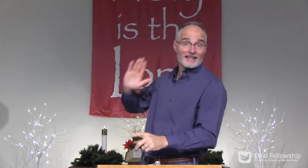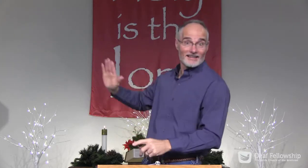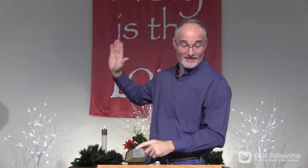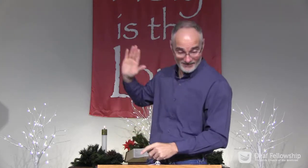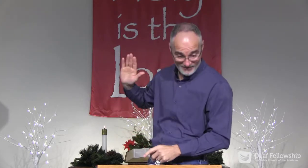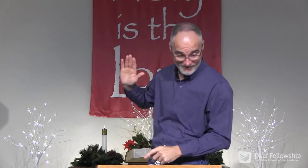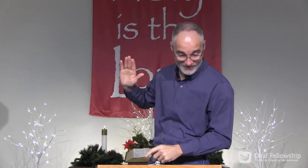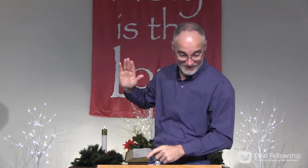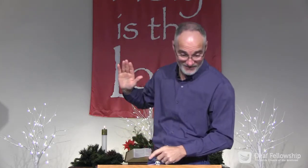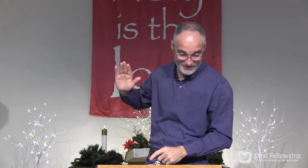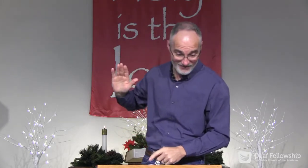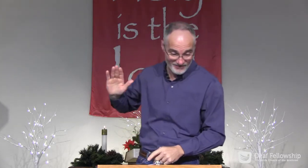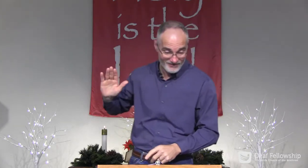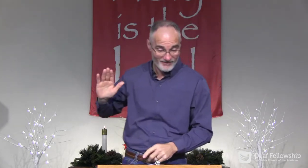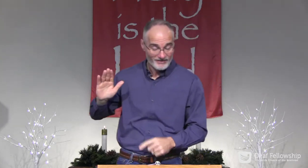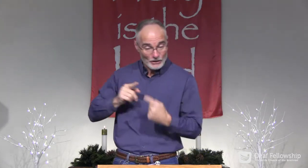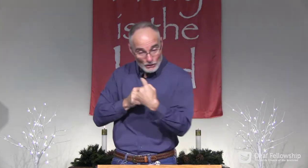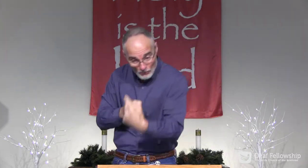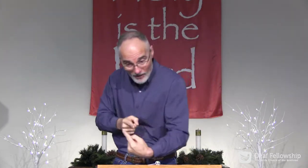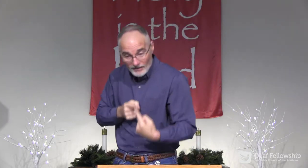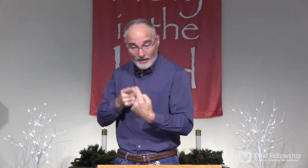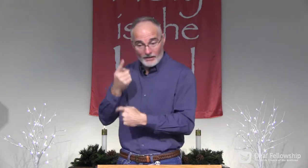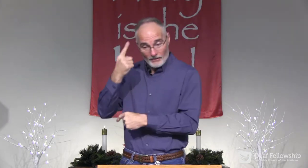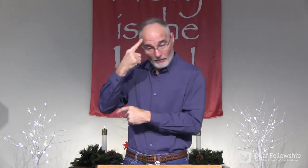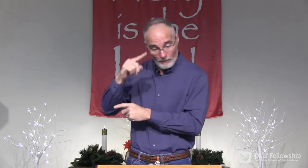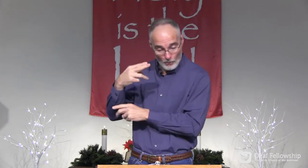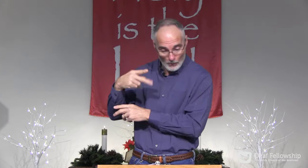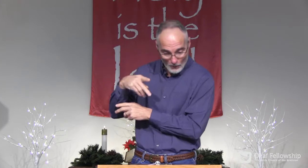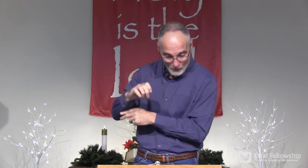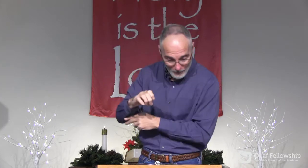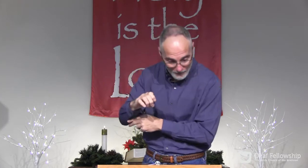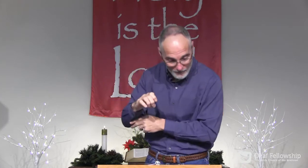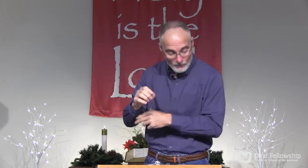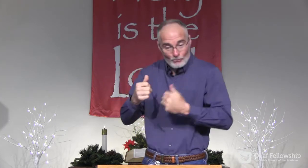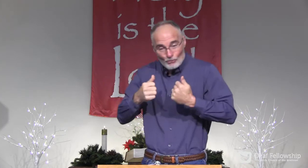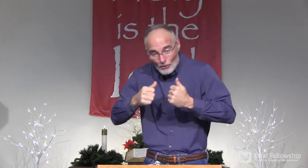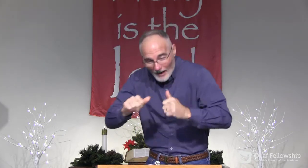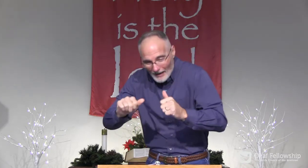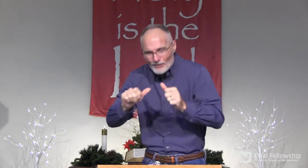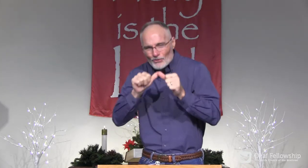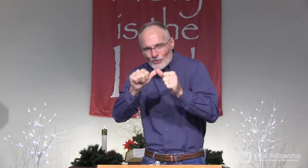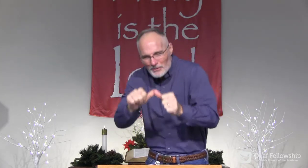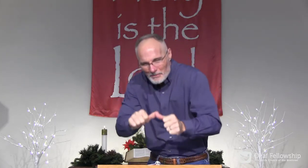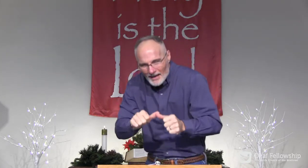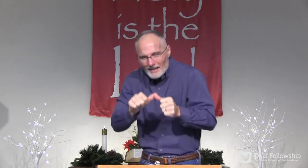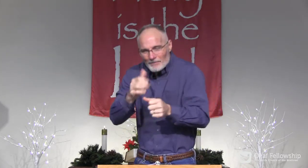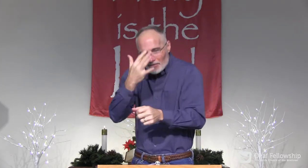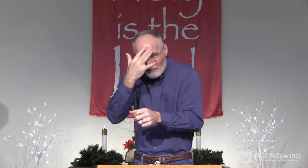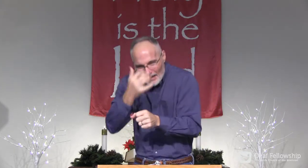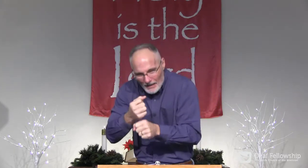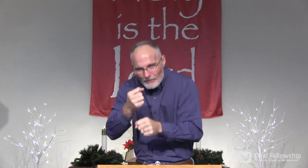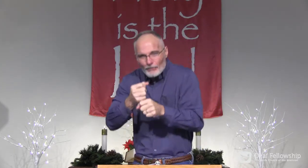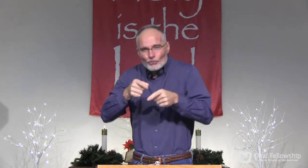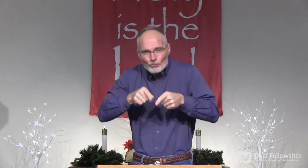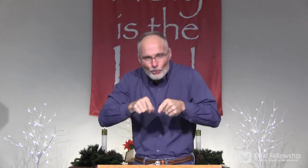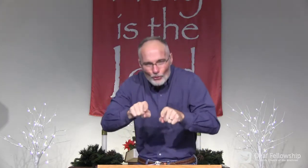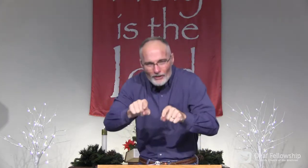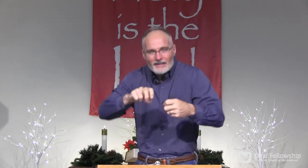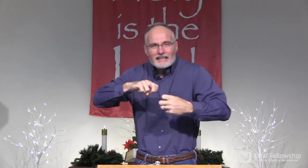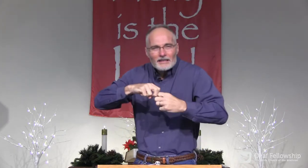Those people back then are our brothers and sisters. Those who are struggling for hope yet remained